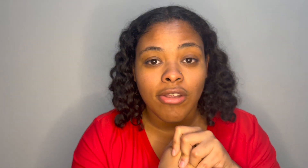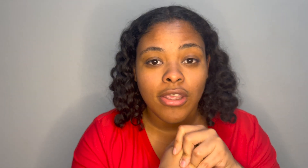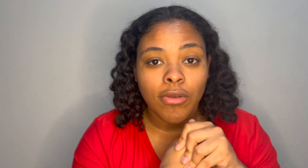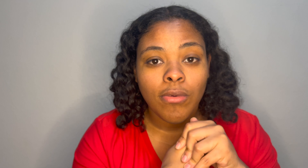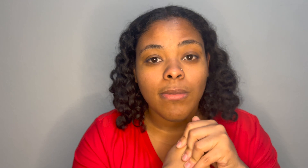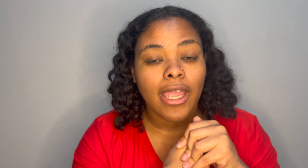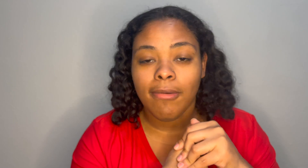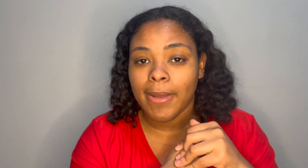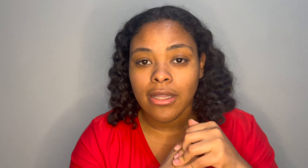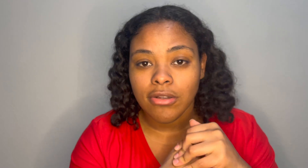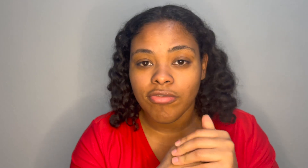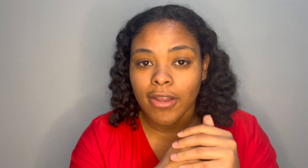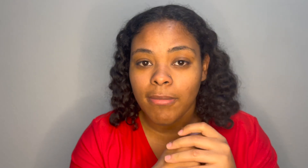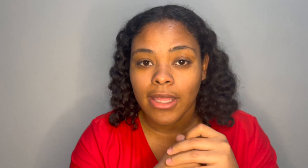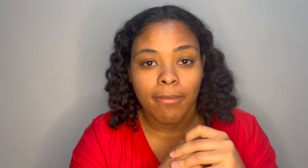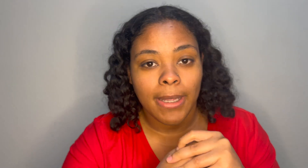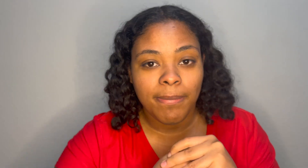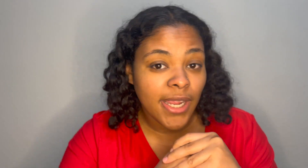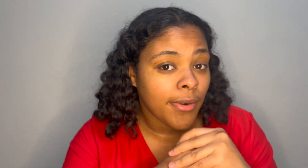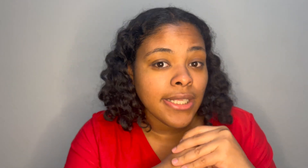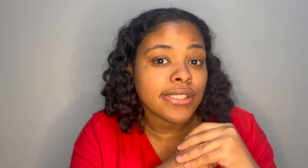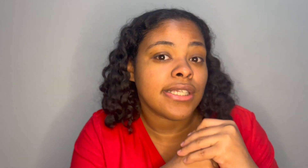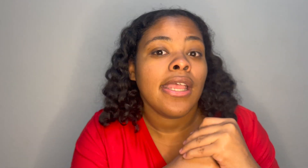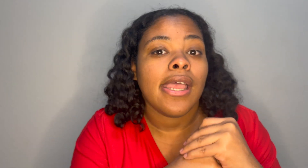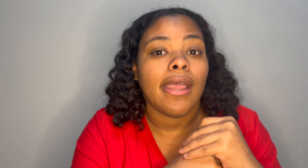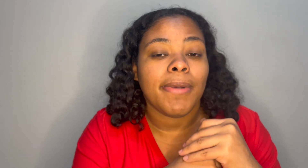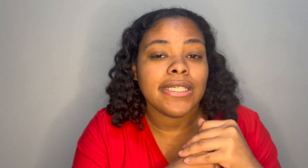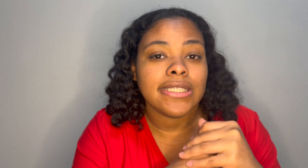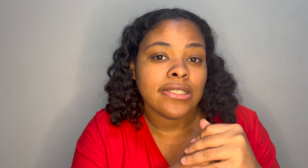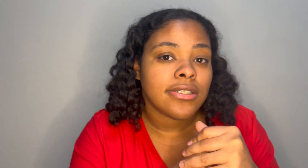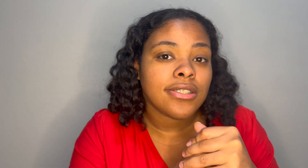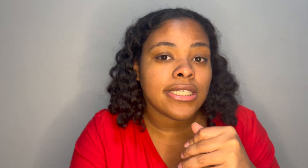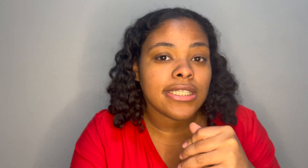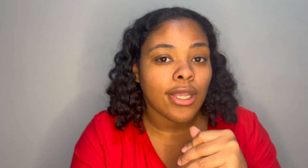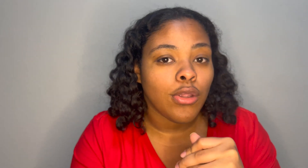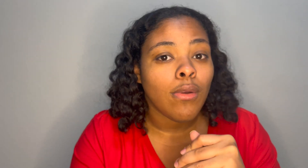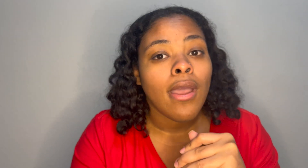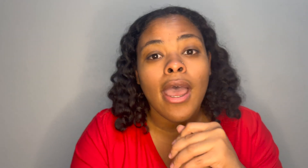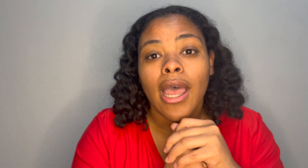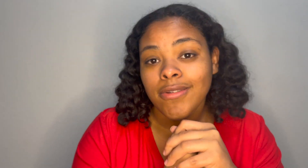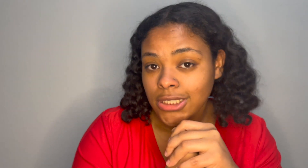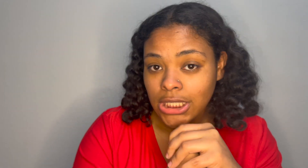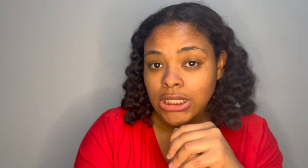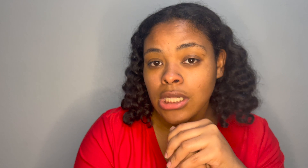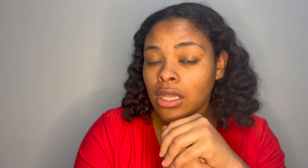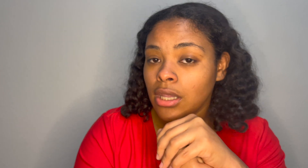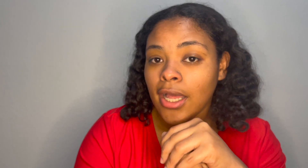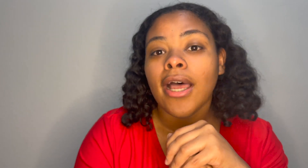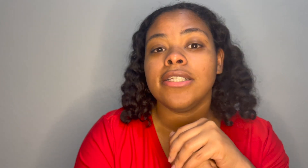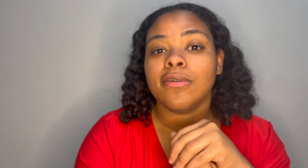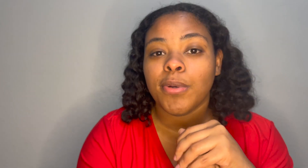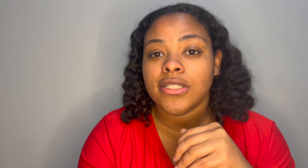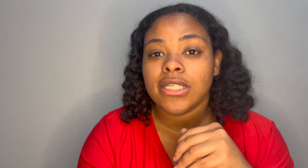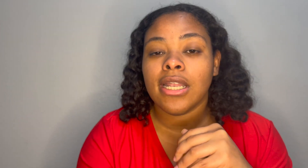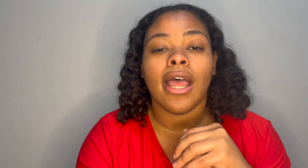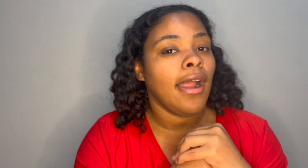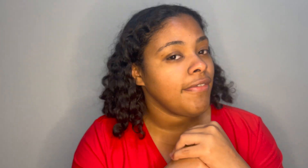you like my close family like my parents and my sisters can tell you i've changed a lot as a person i've